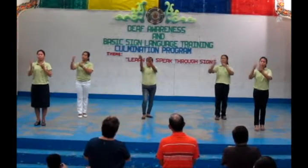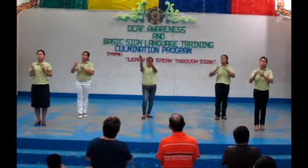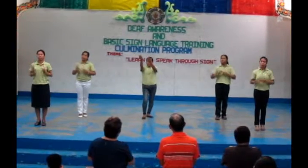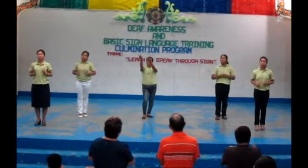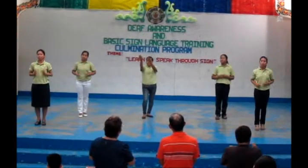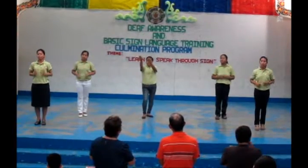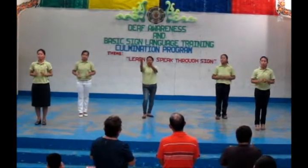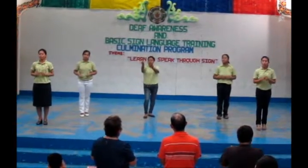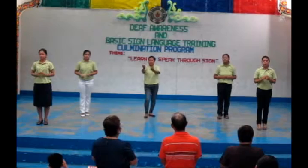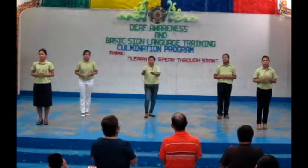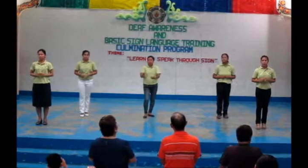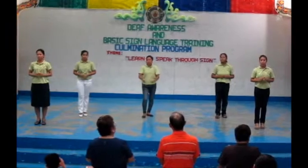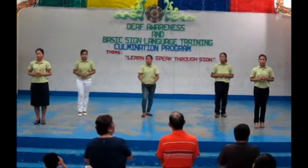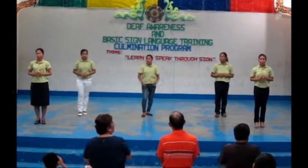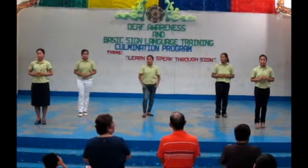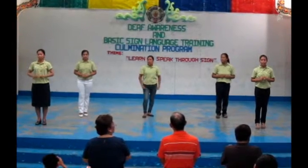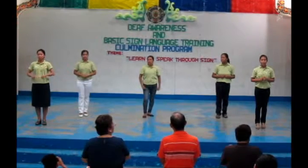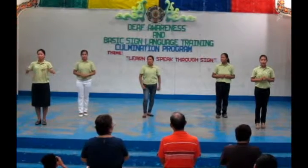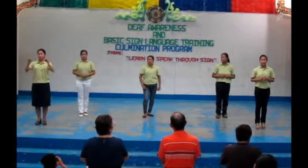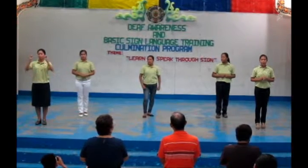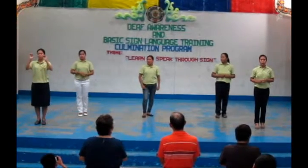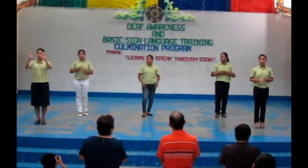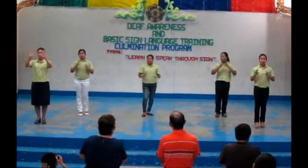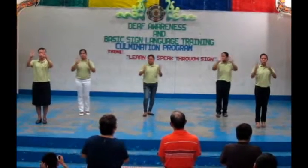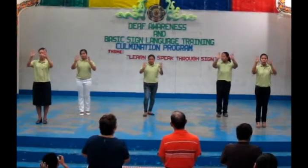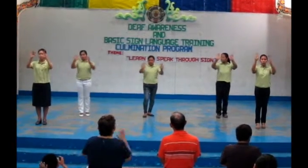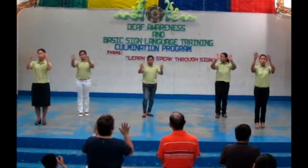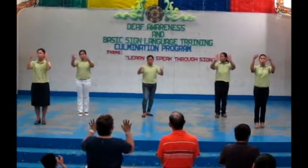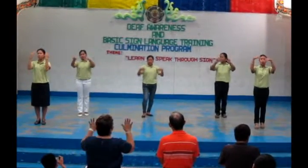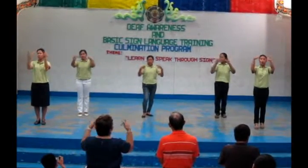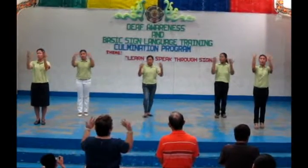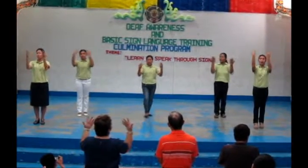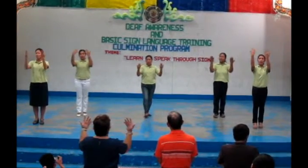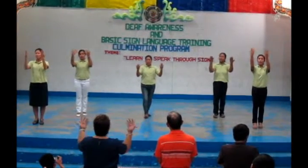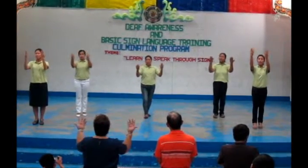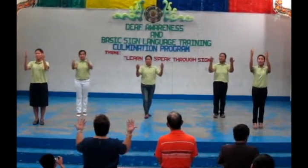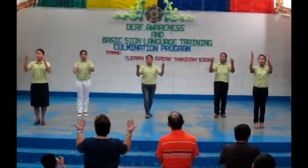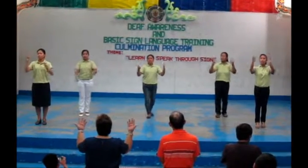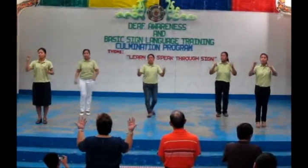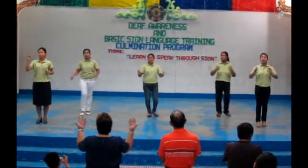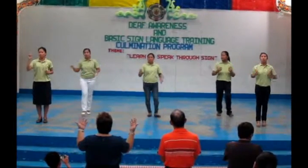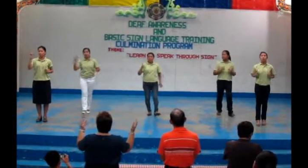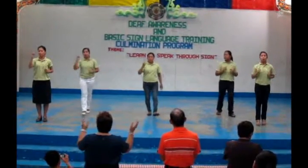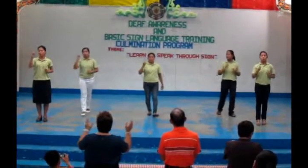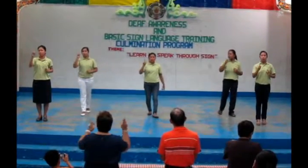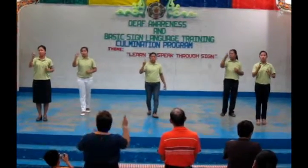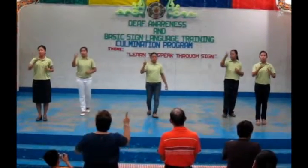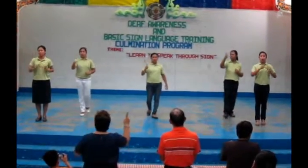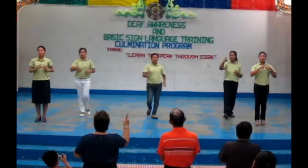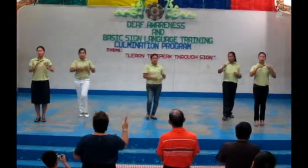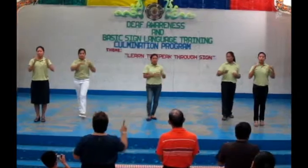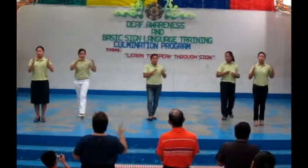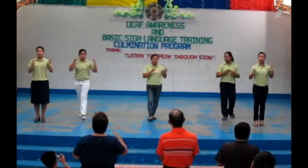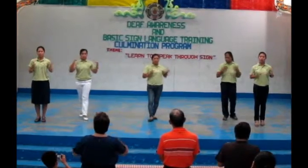to give, one love,